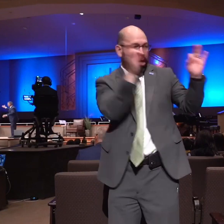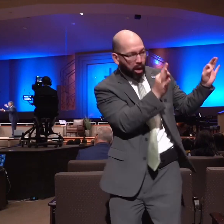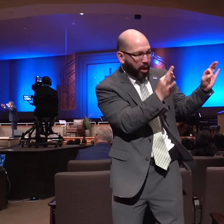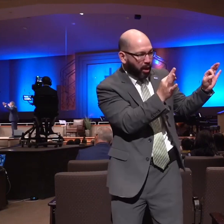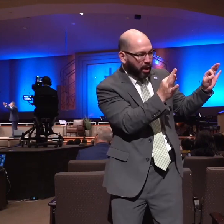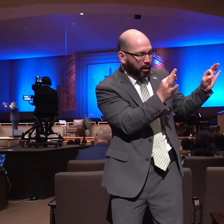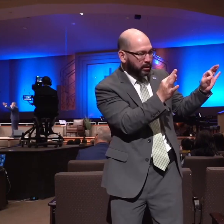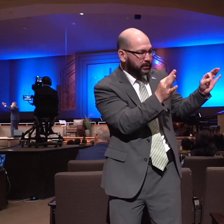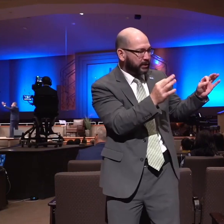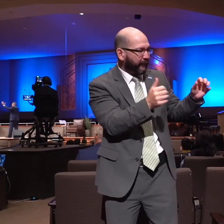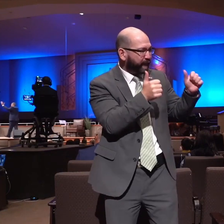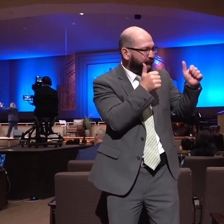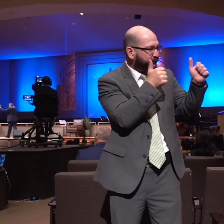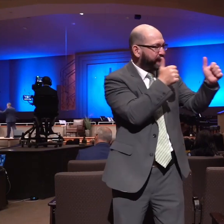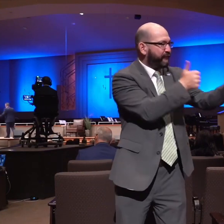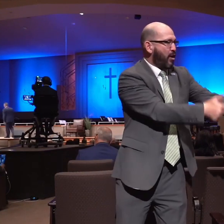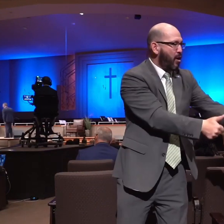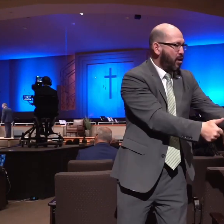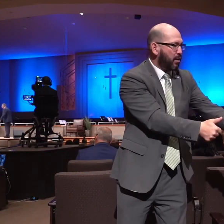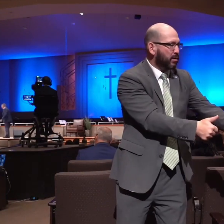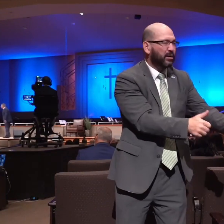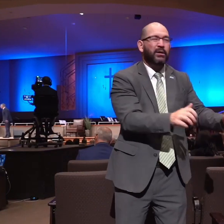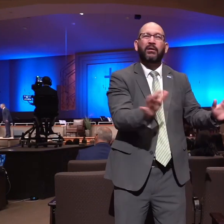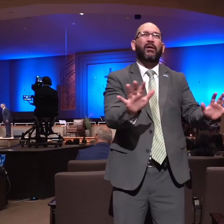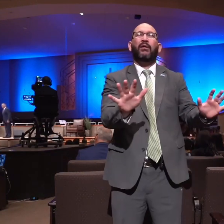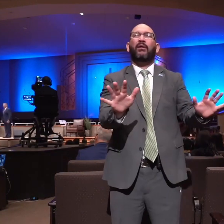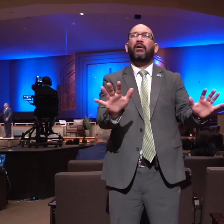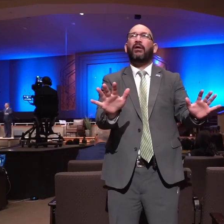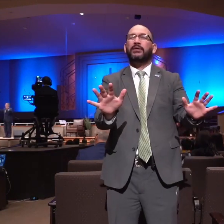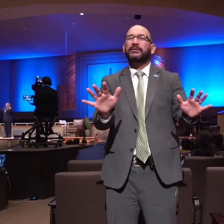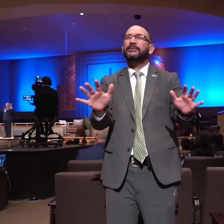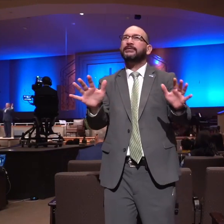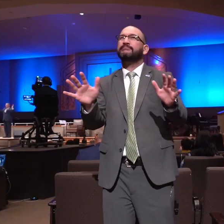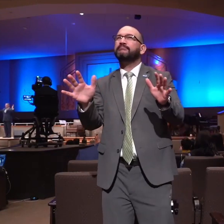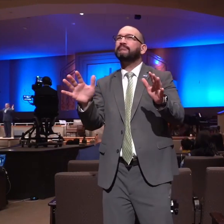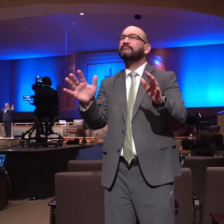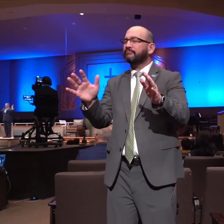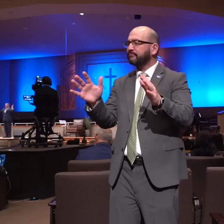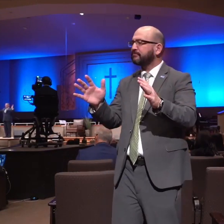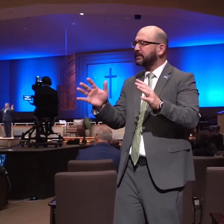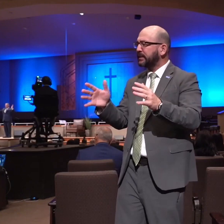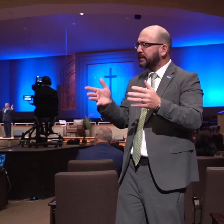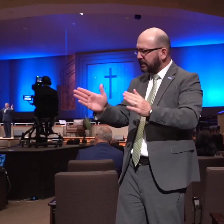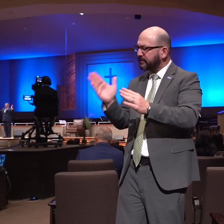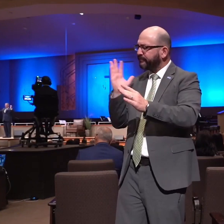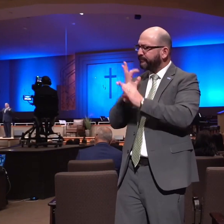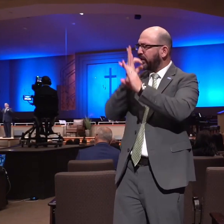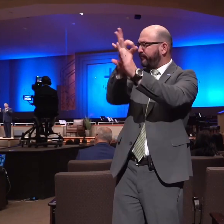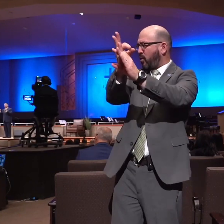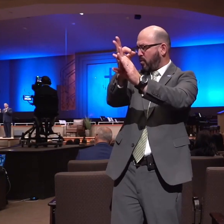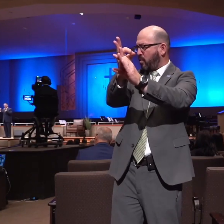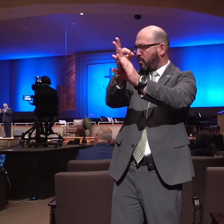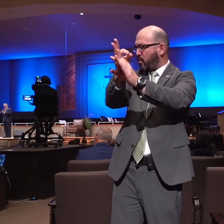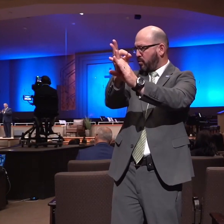point in our life with a desperate prayer lord somehow make something out of this may our life be intentional